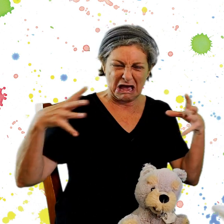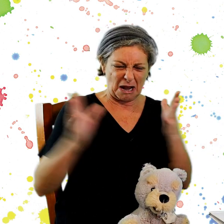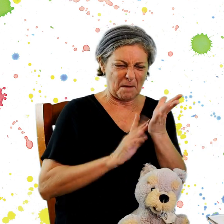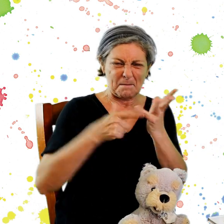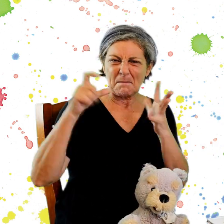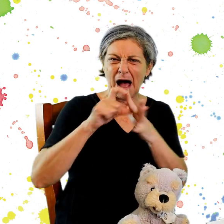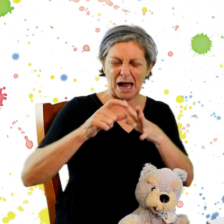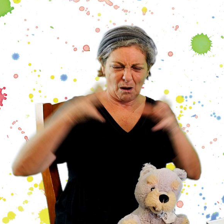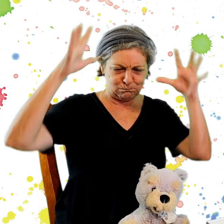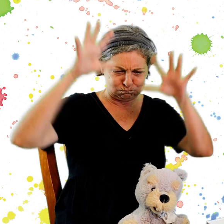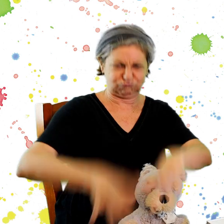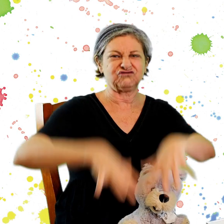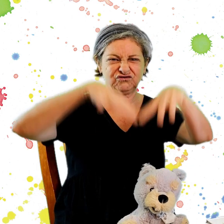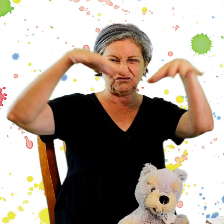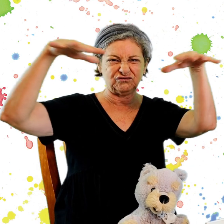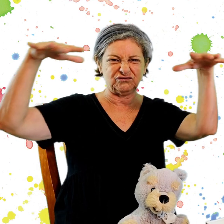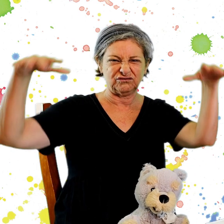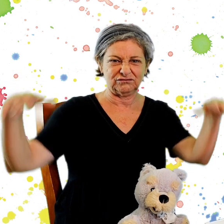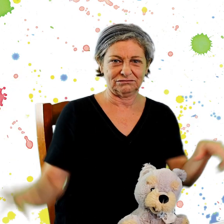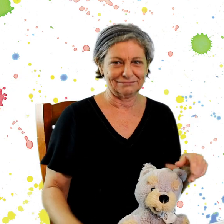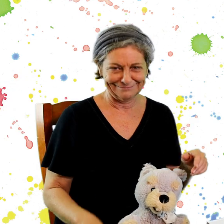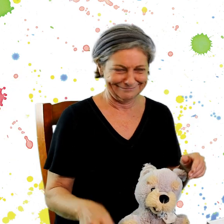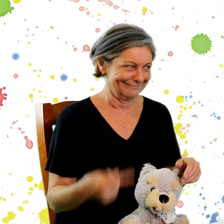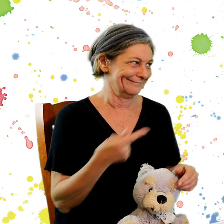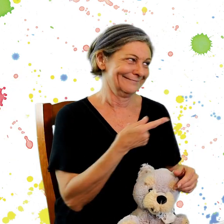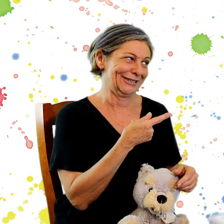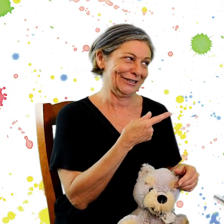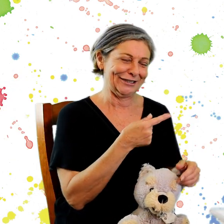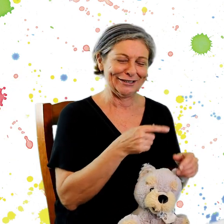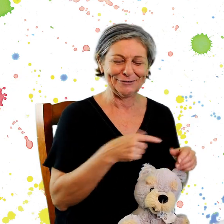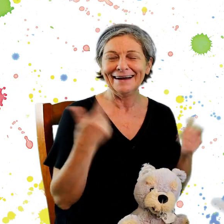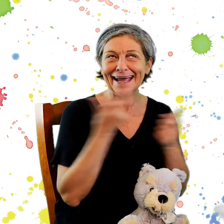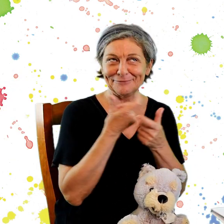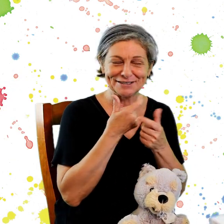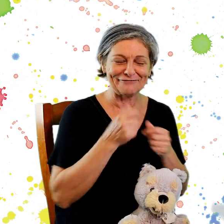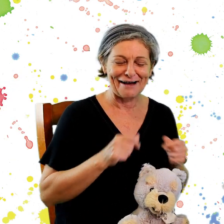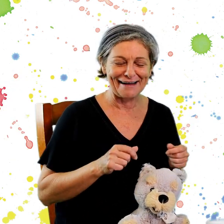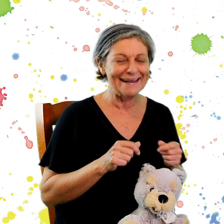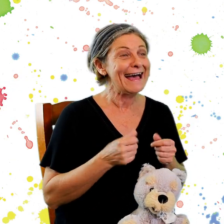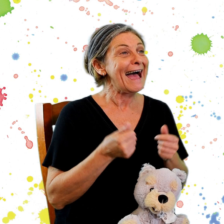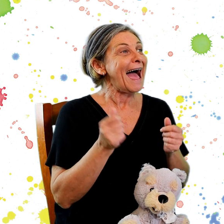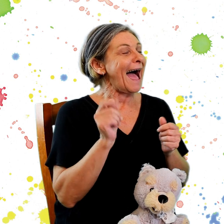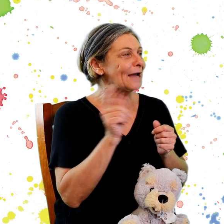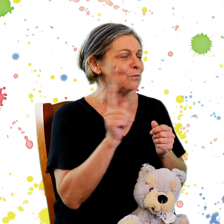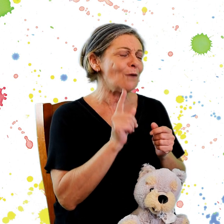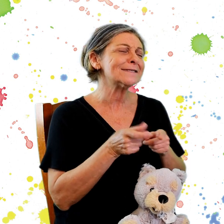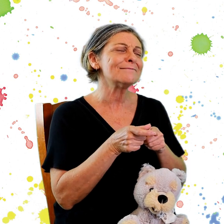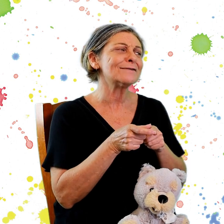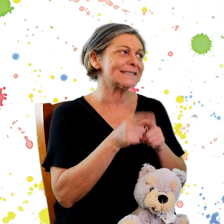Big mud puddle. See? Fun. Yeah. It was fun. And what was the most